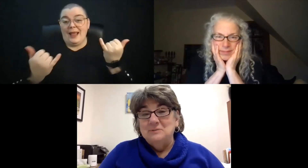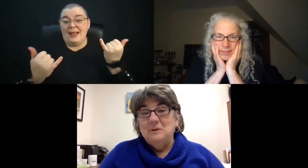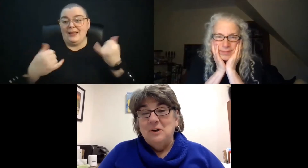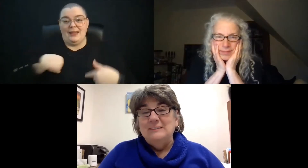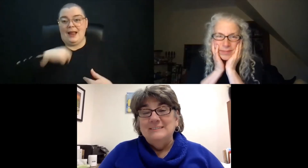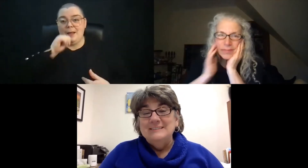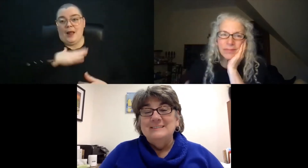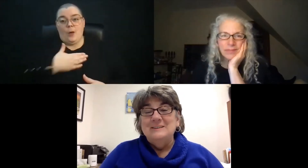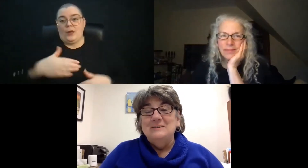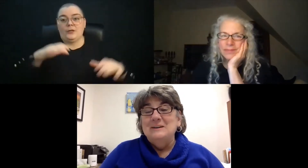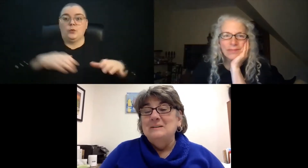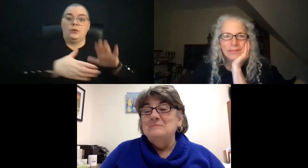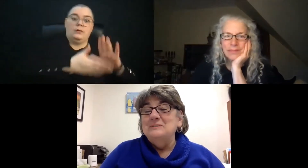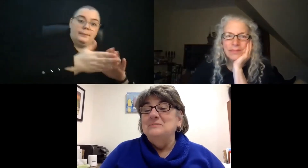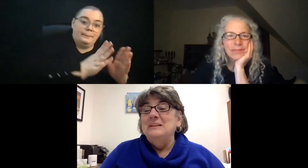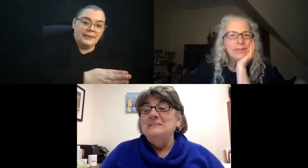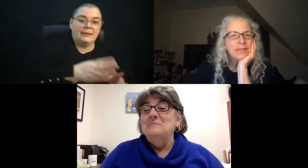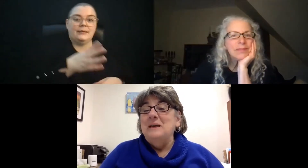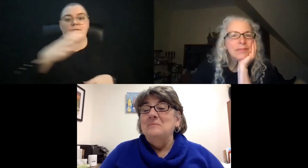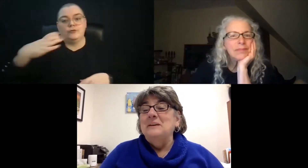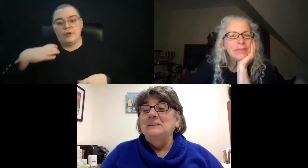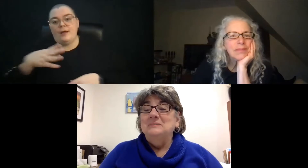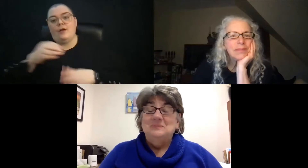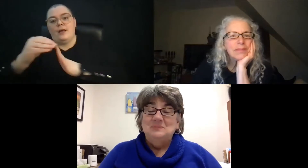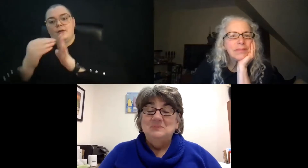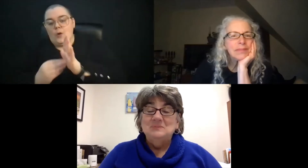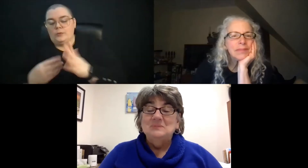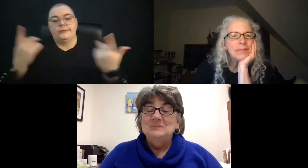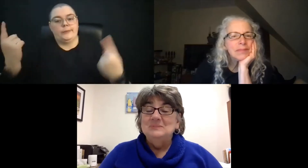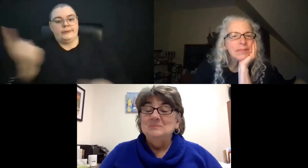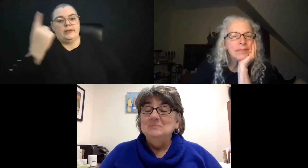willing to do it all. So we do need some help here.